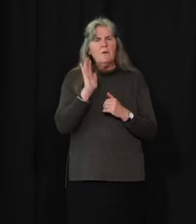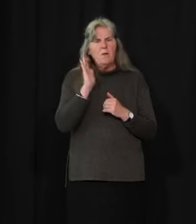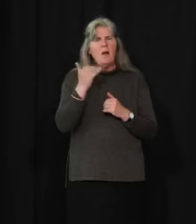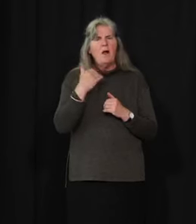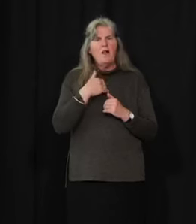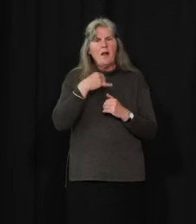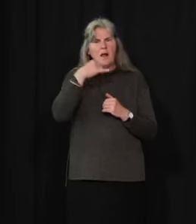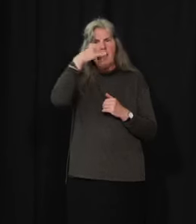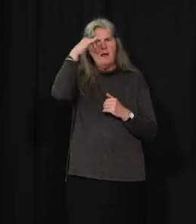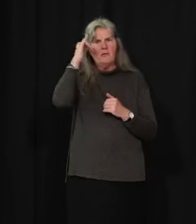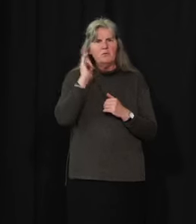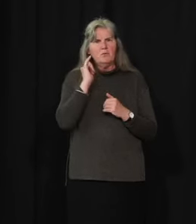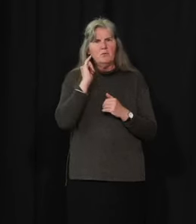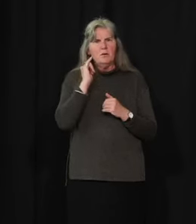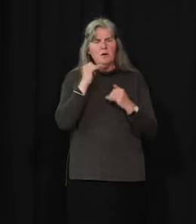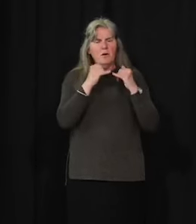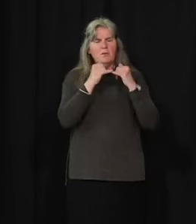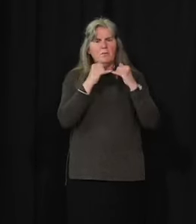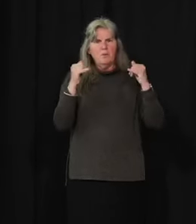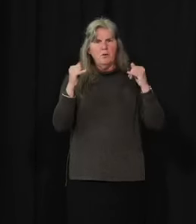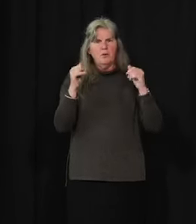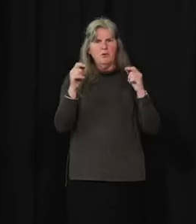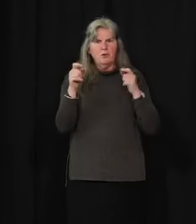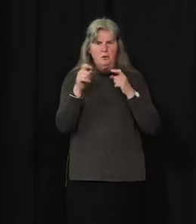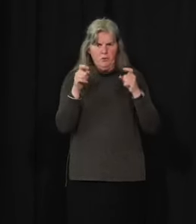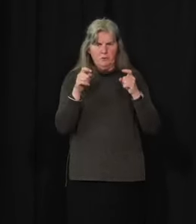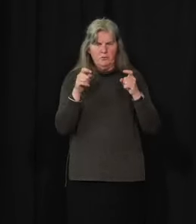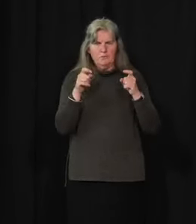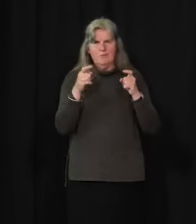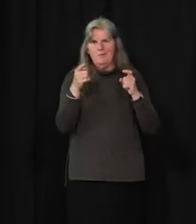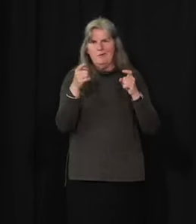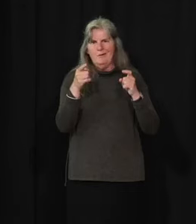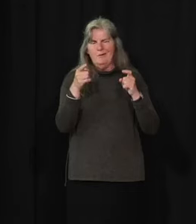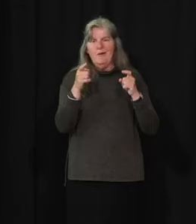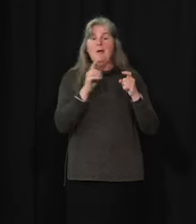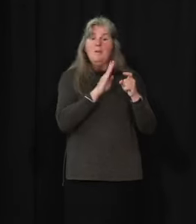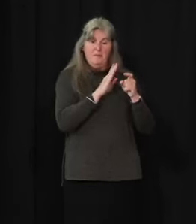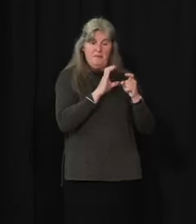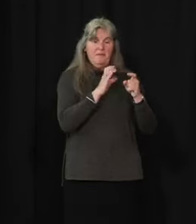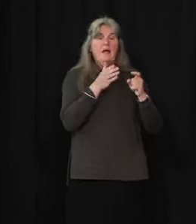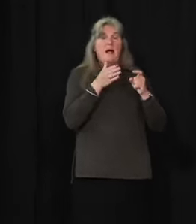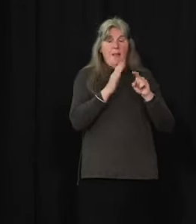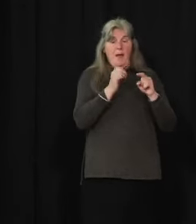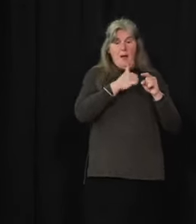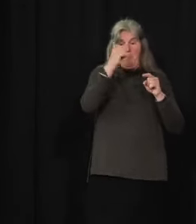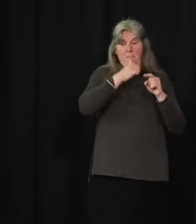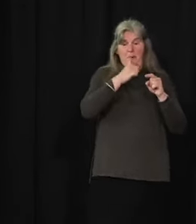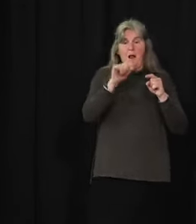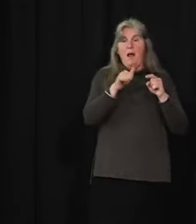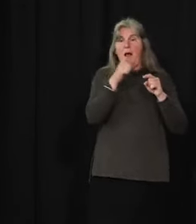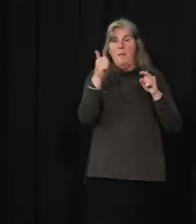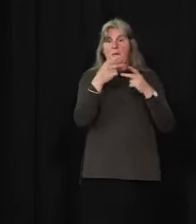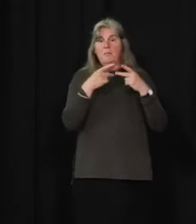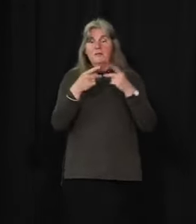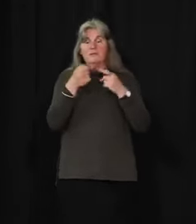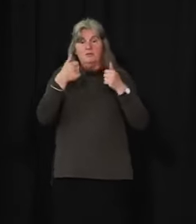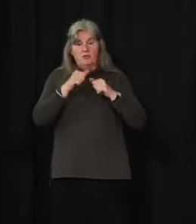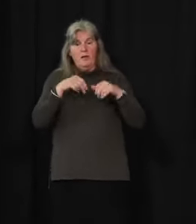in July, right? Like, folks from places besides BC will still be turned away at the border.